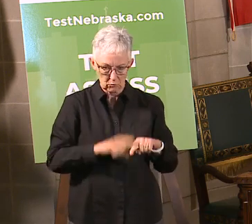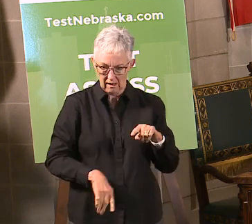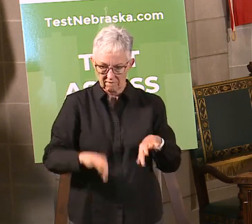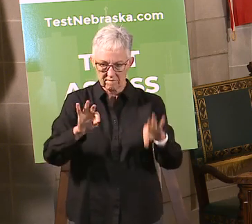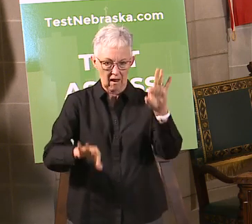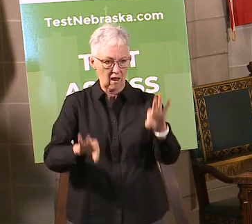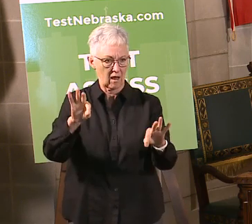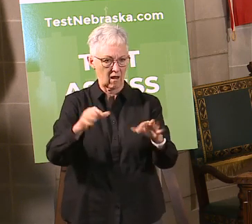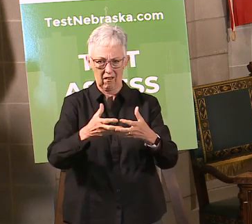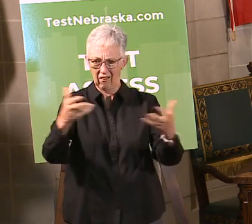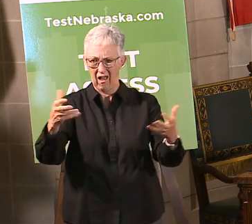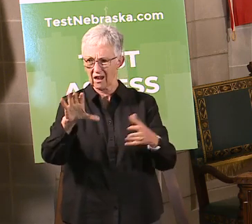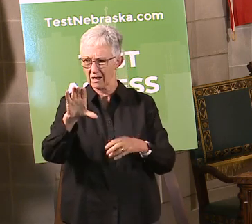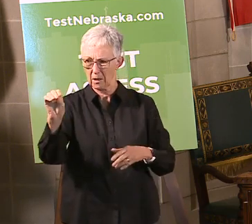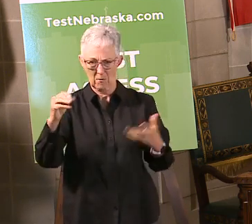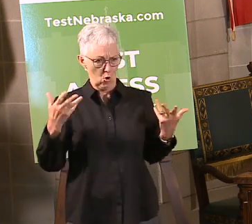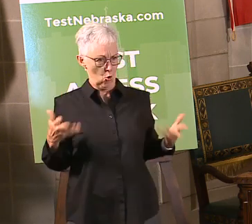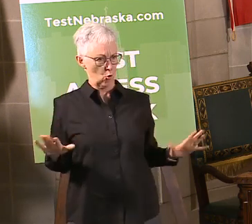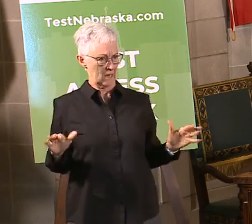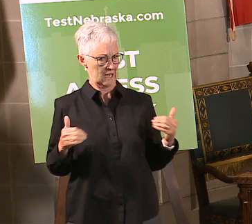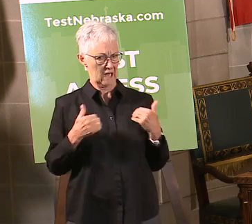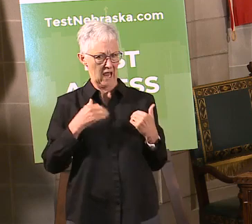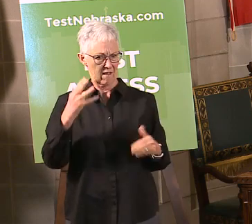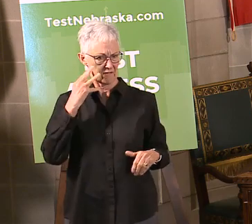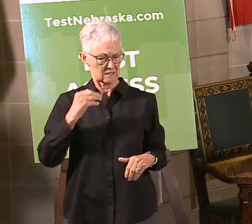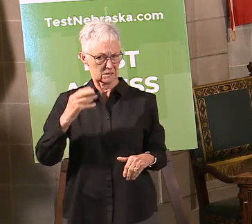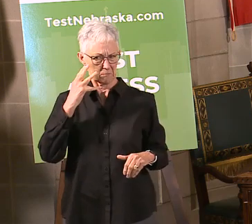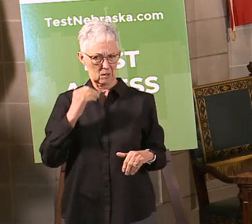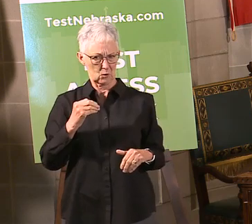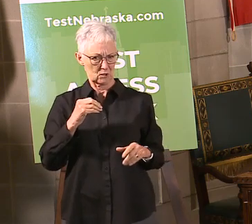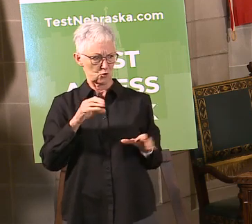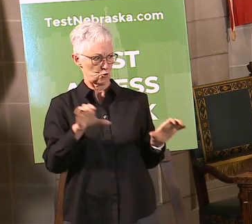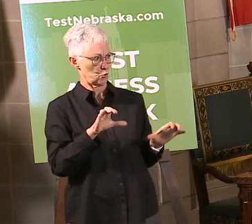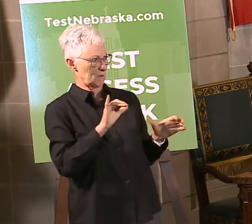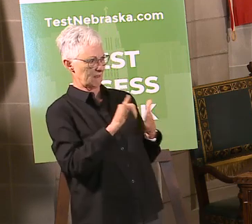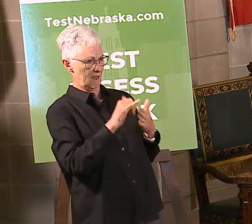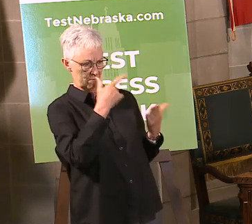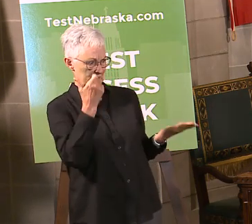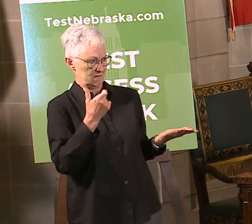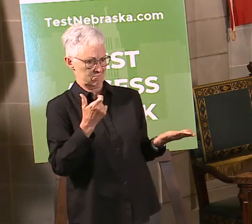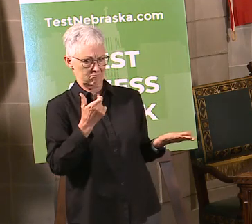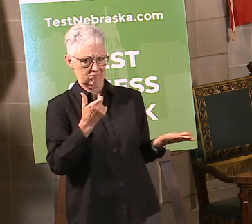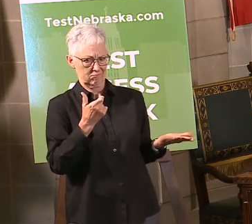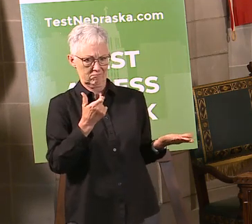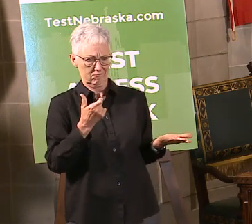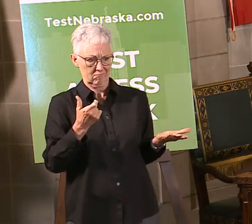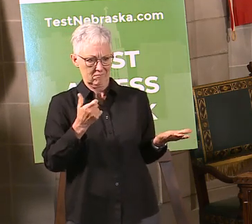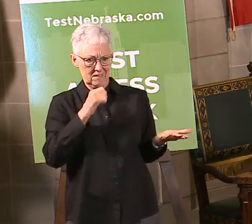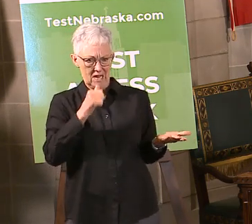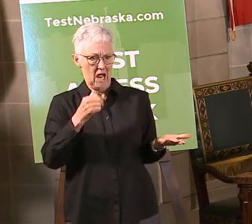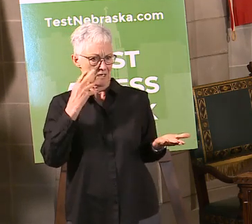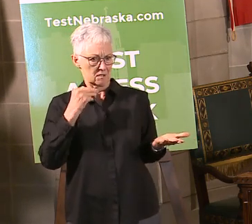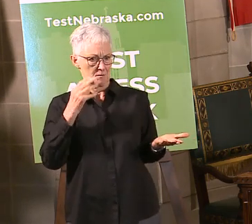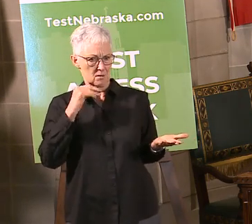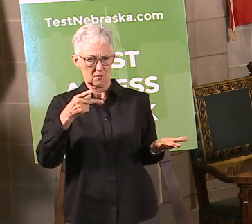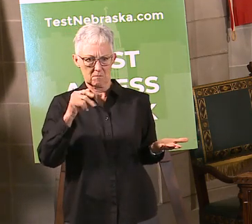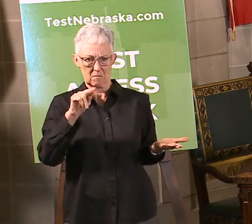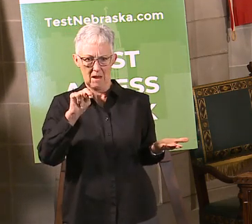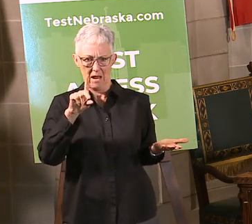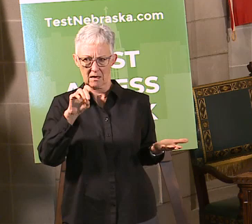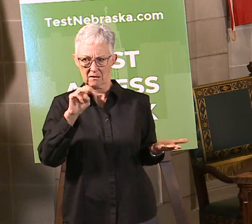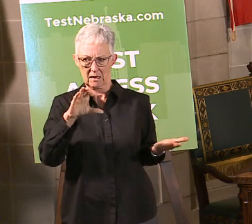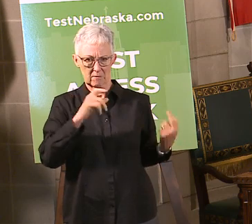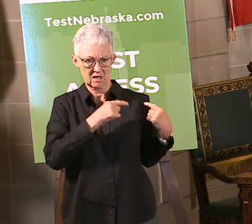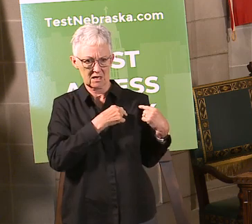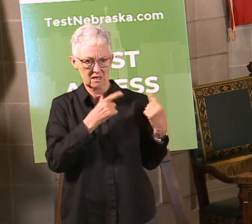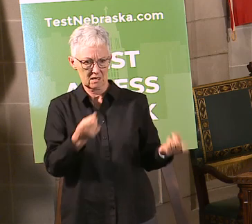100 years. So on the face of it, the senator's statement is ludicrous. And again, I just can't think that the senators just don't want to have testing here in the state.